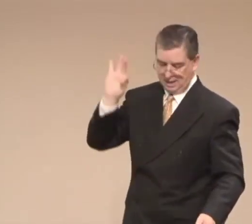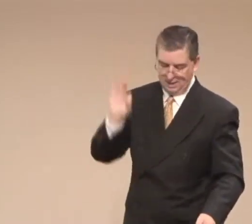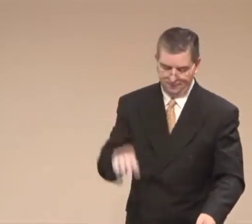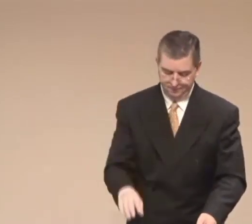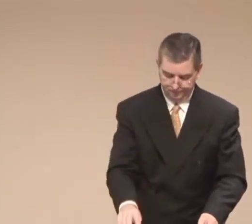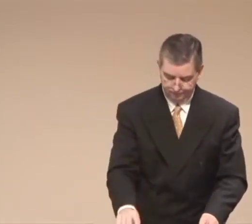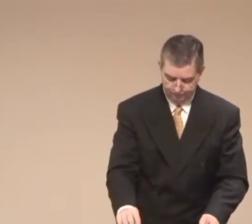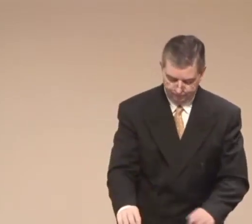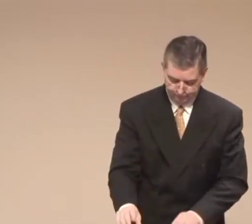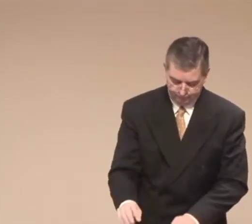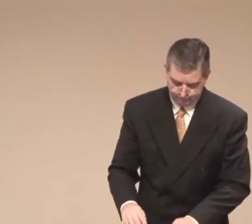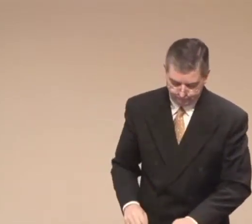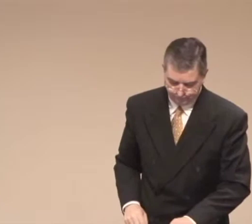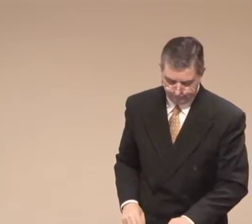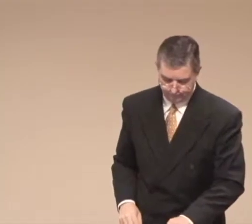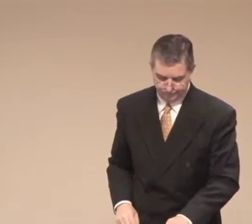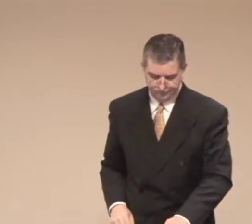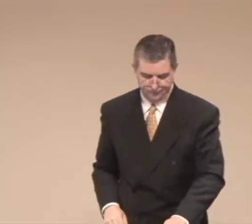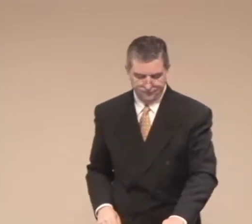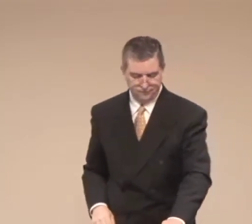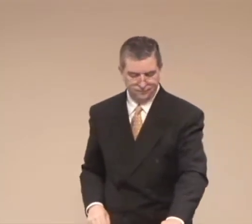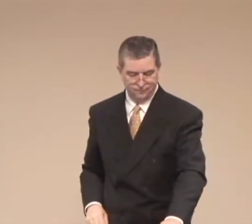Again, it's Joshua, chapter 1, verse 9.